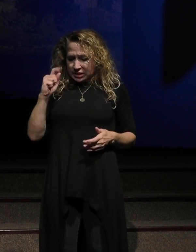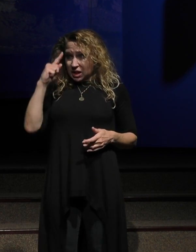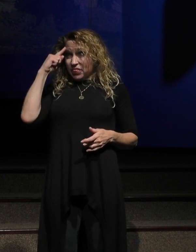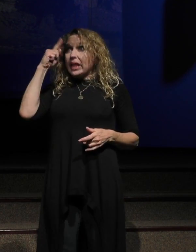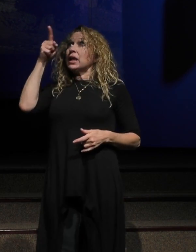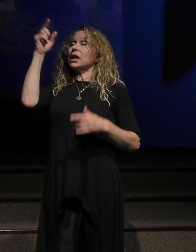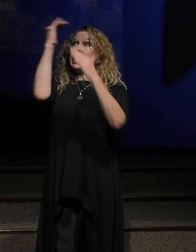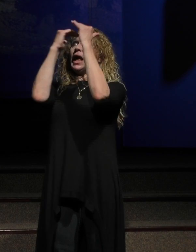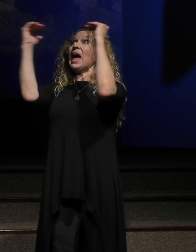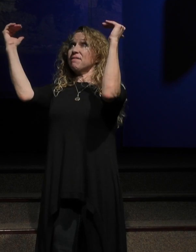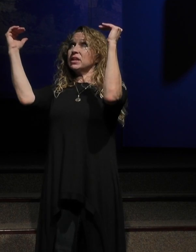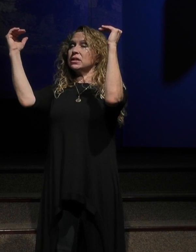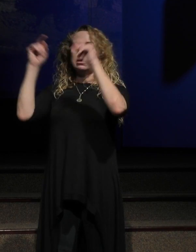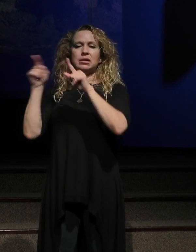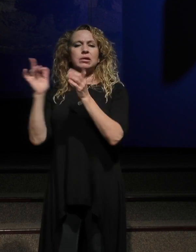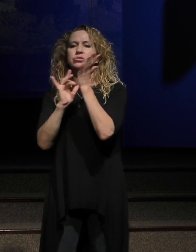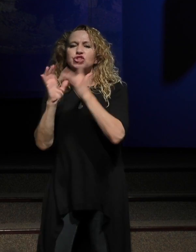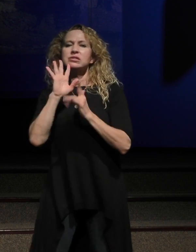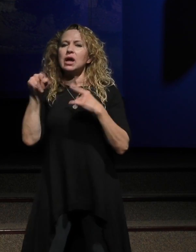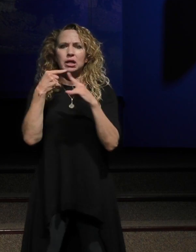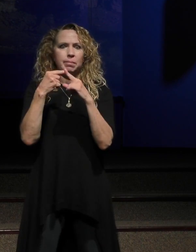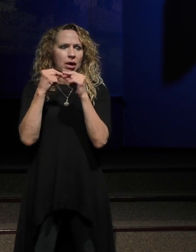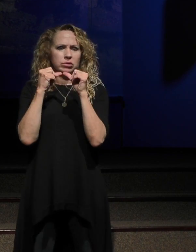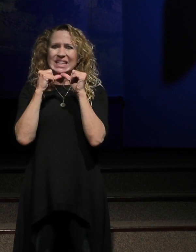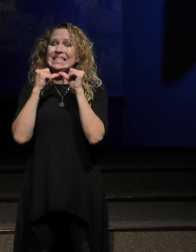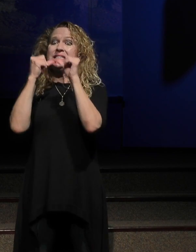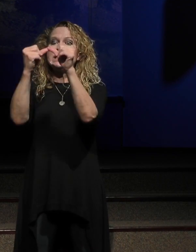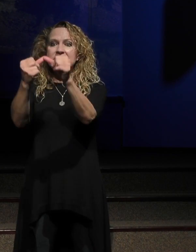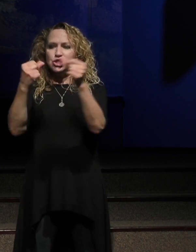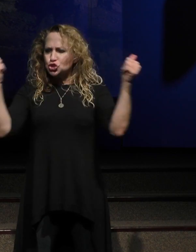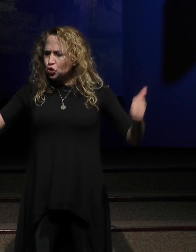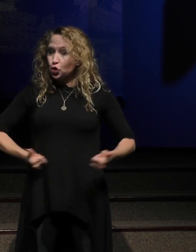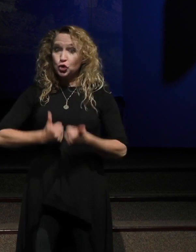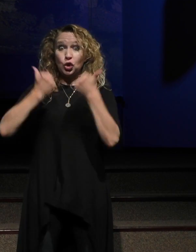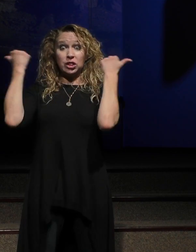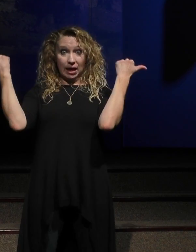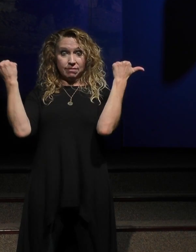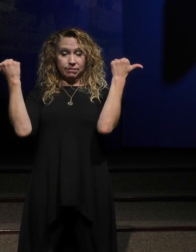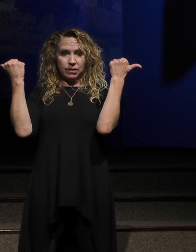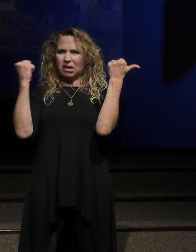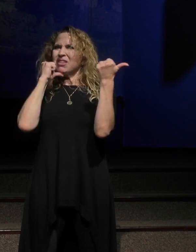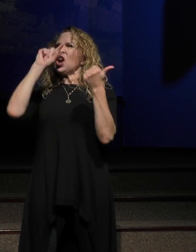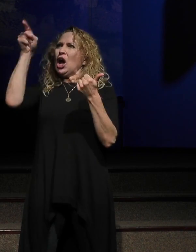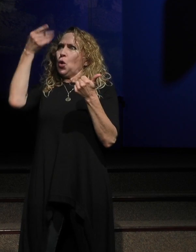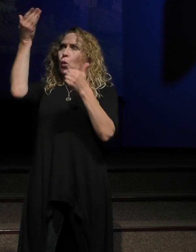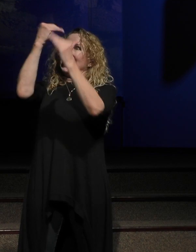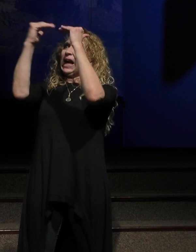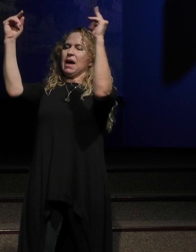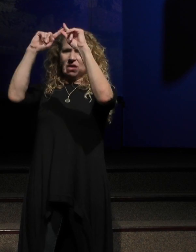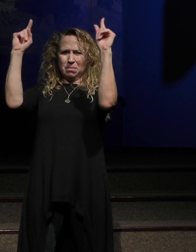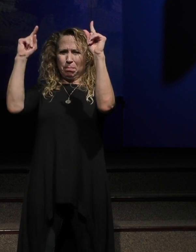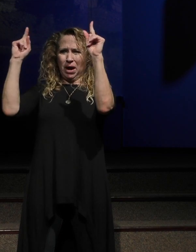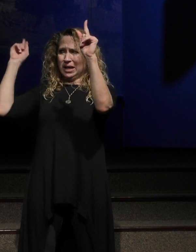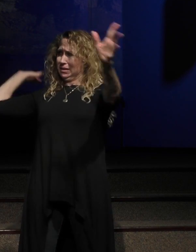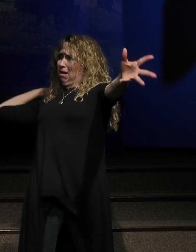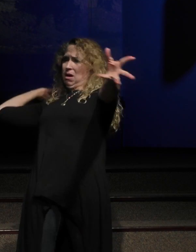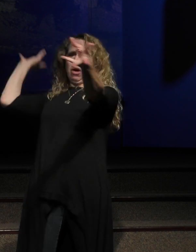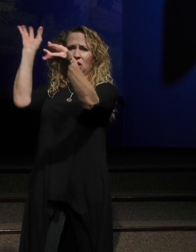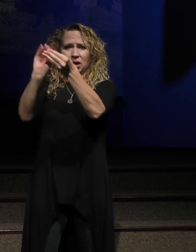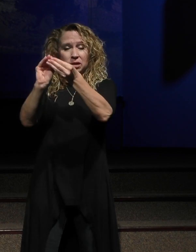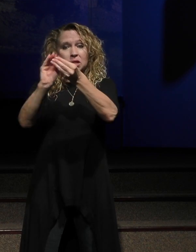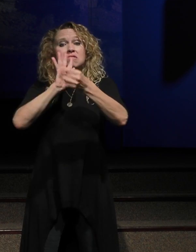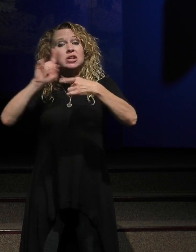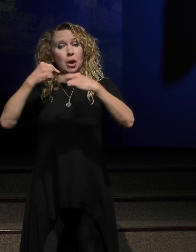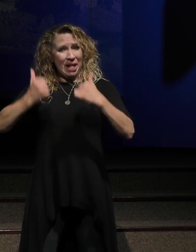heaven, that equals heaven. But Jesus is talking about eternal life, not just heaven, including heaven. But, but it's more than that. Jesus is talking about